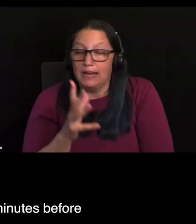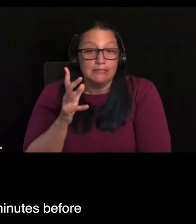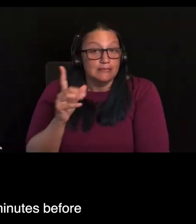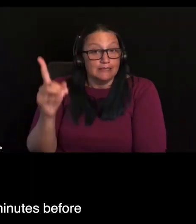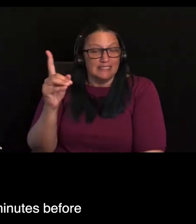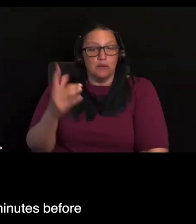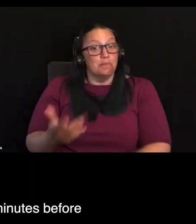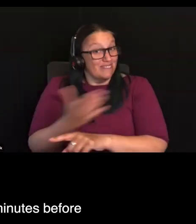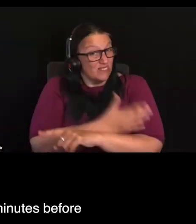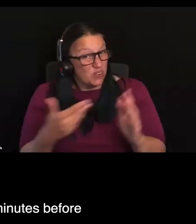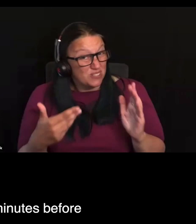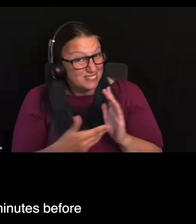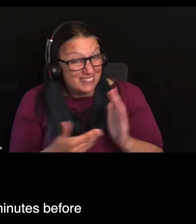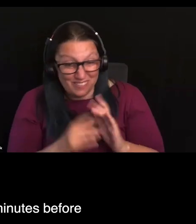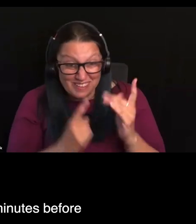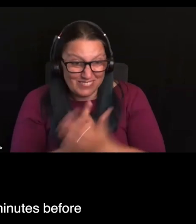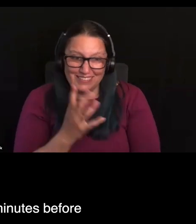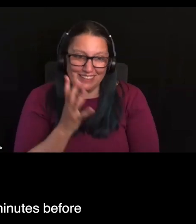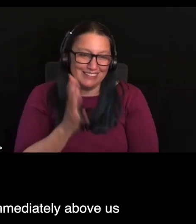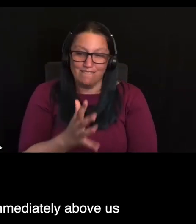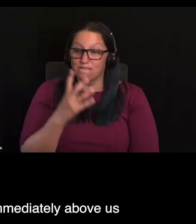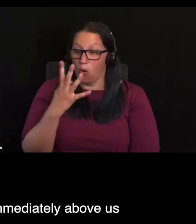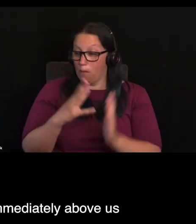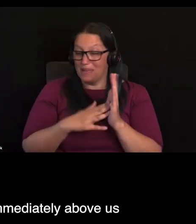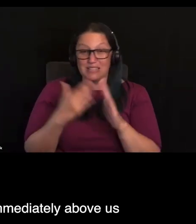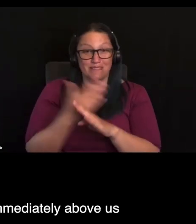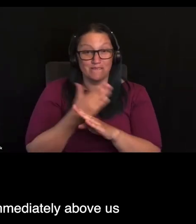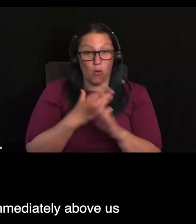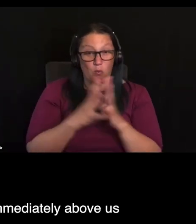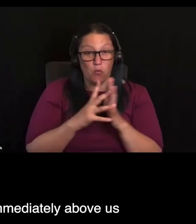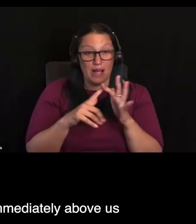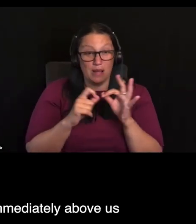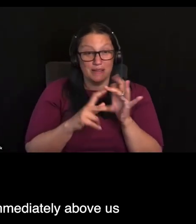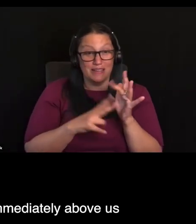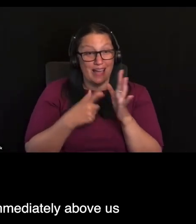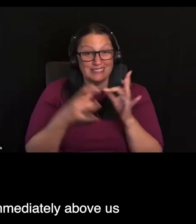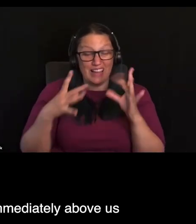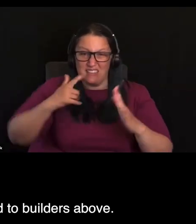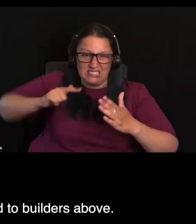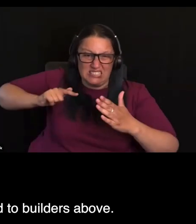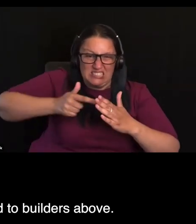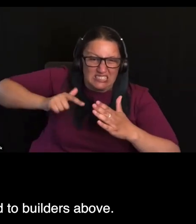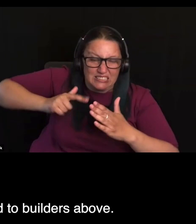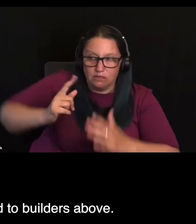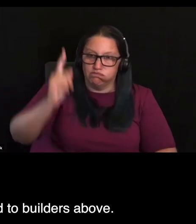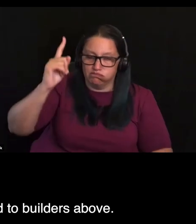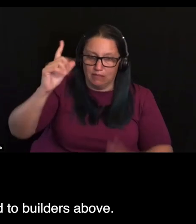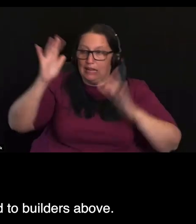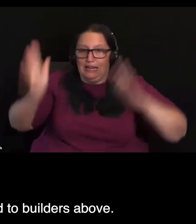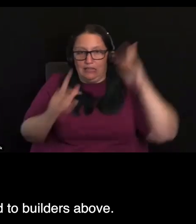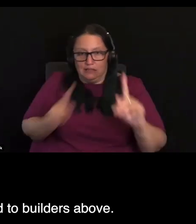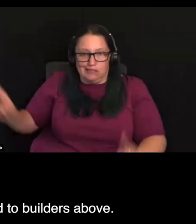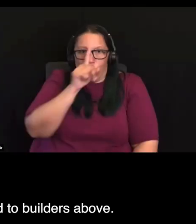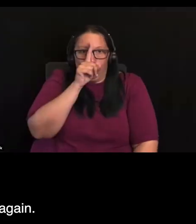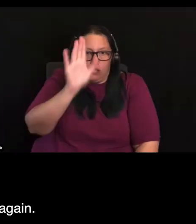Earlier in the day, in fact, four minutes before the webinar started, we had drilling immediately above us. so it was a quick run around